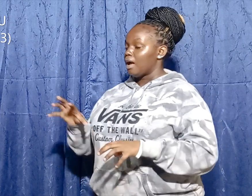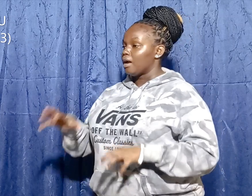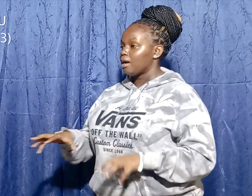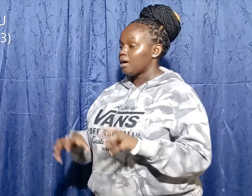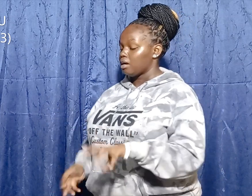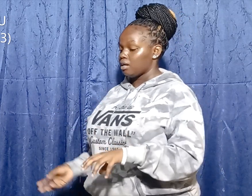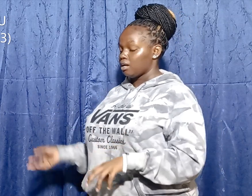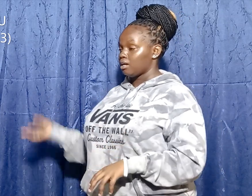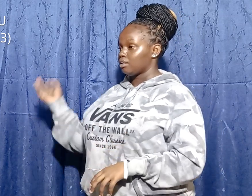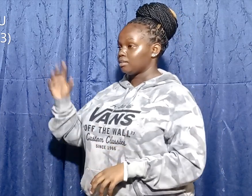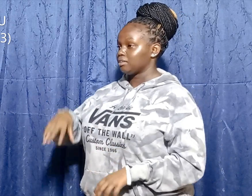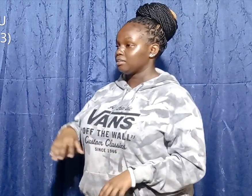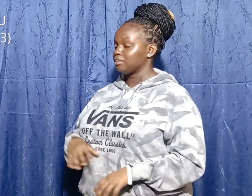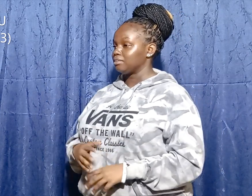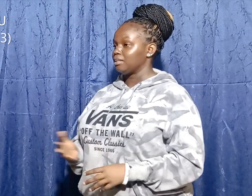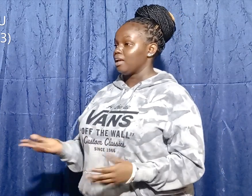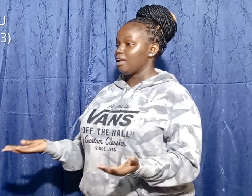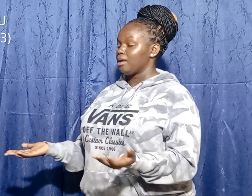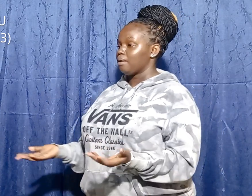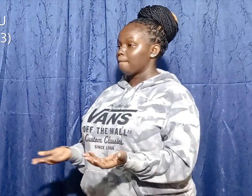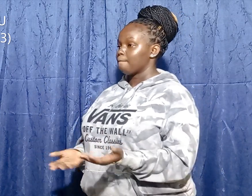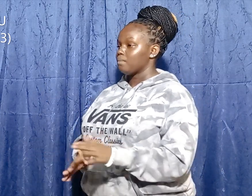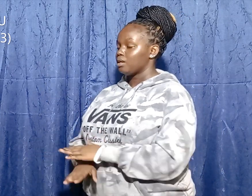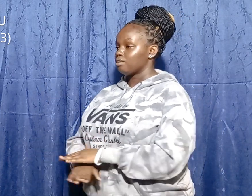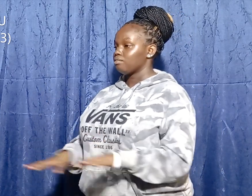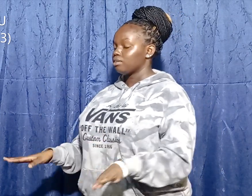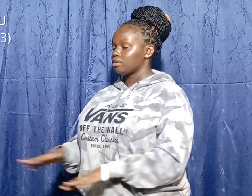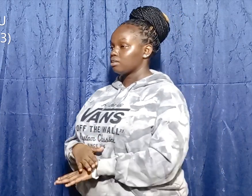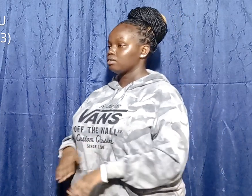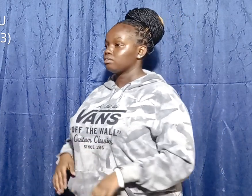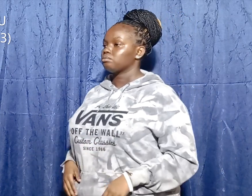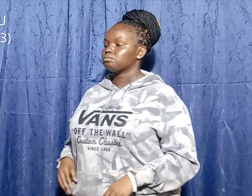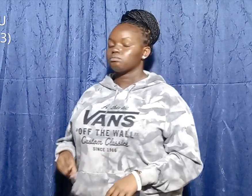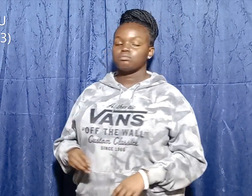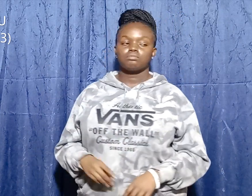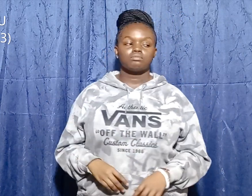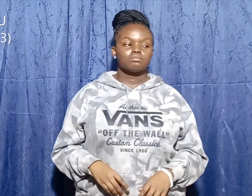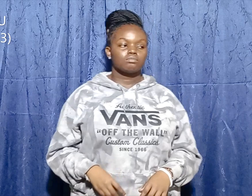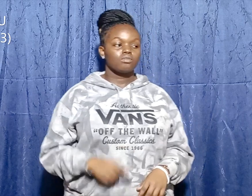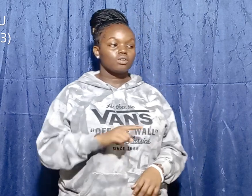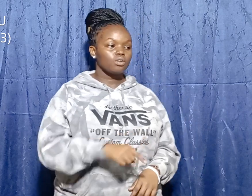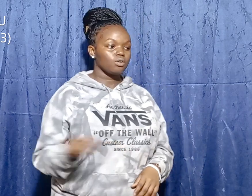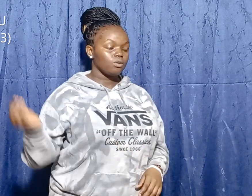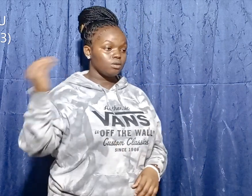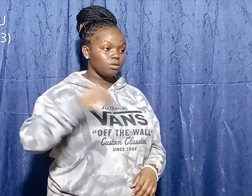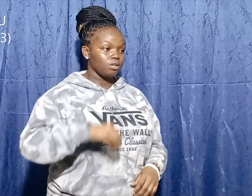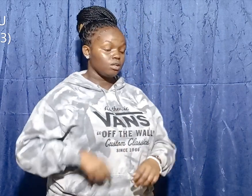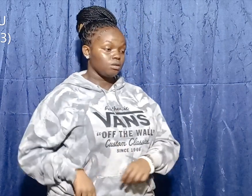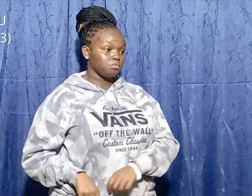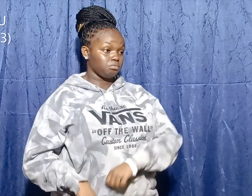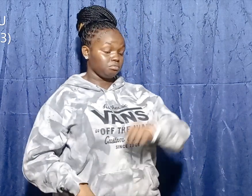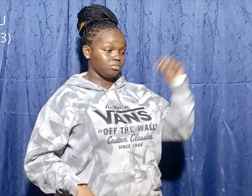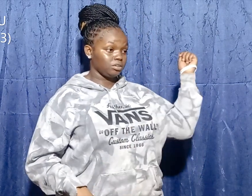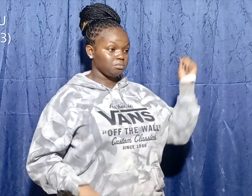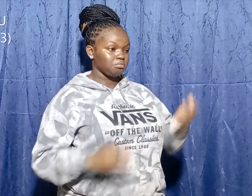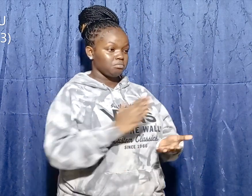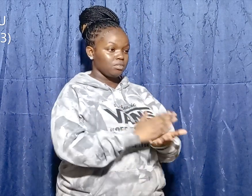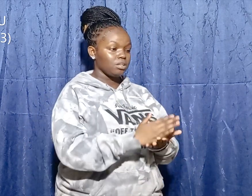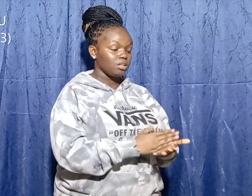everything. Goliath said, You come with a spear and knife but I come